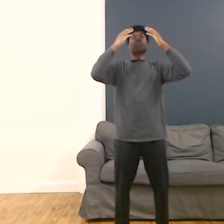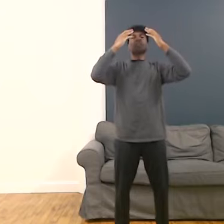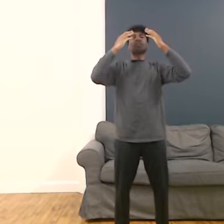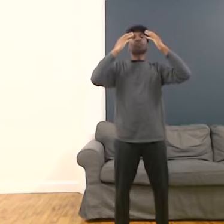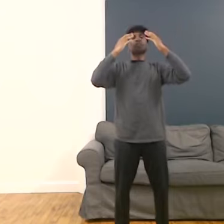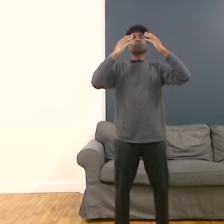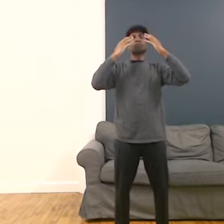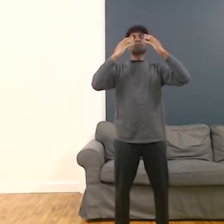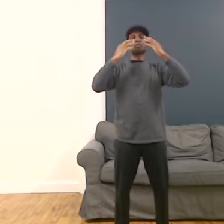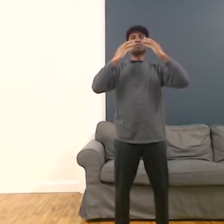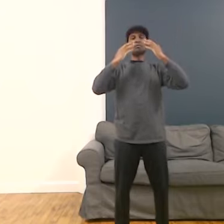body.